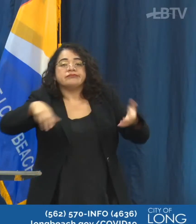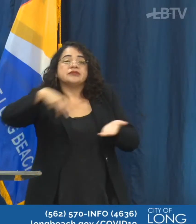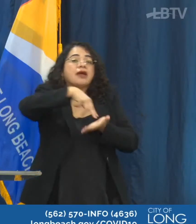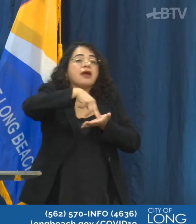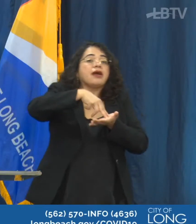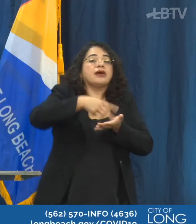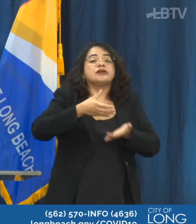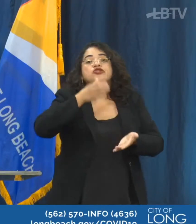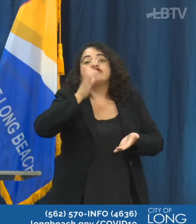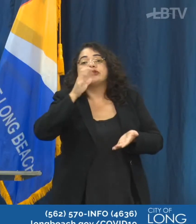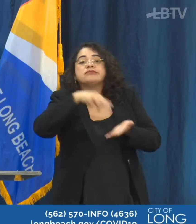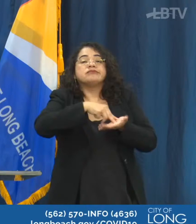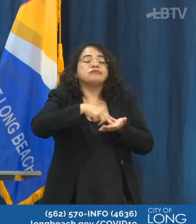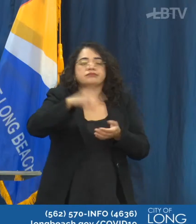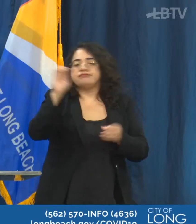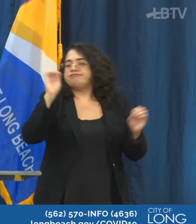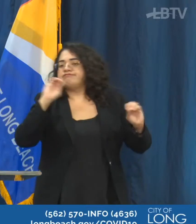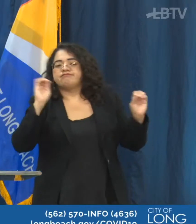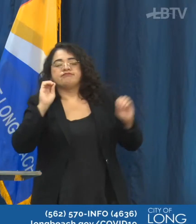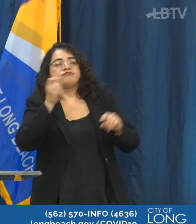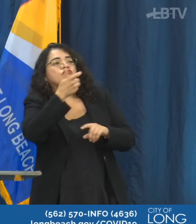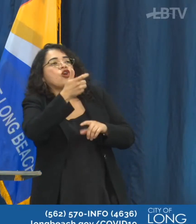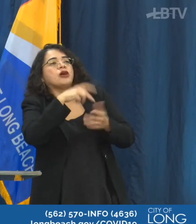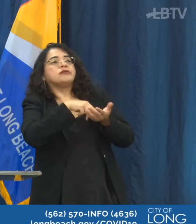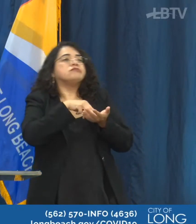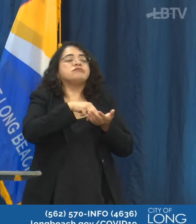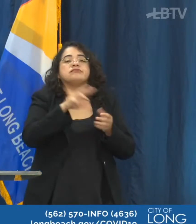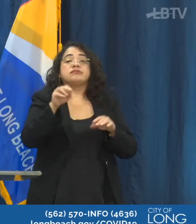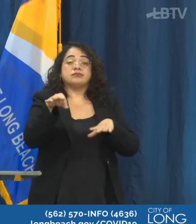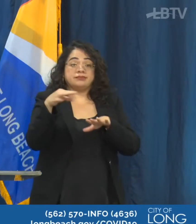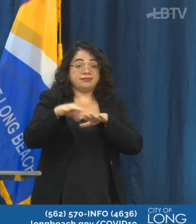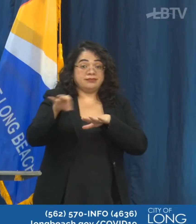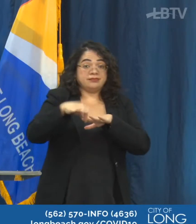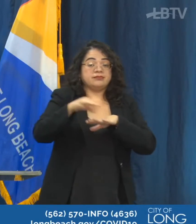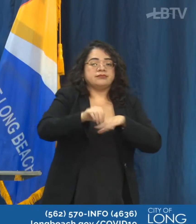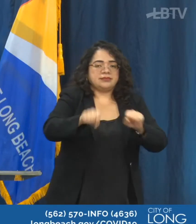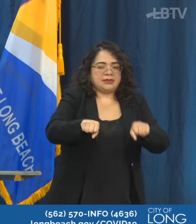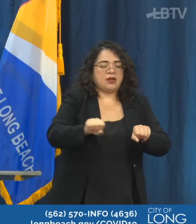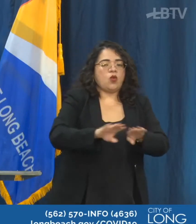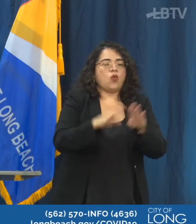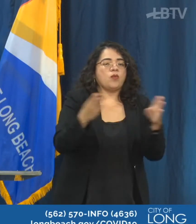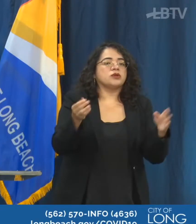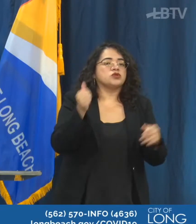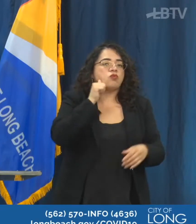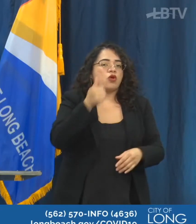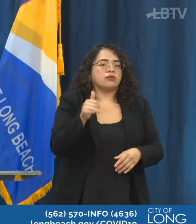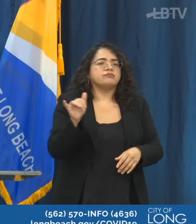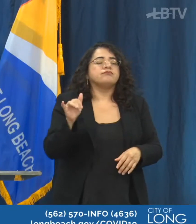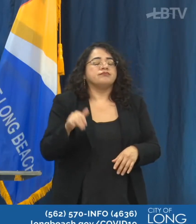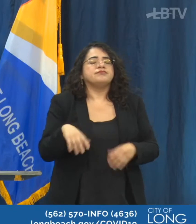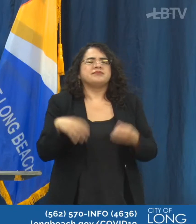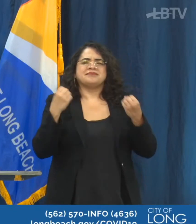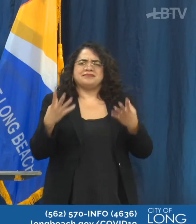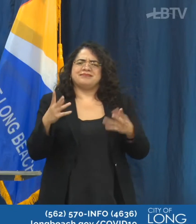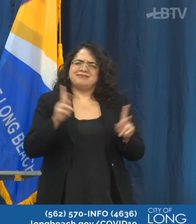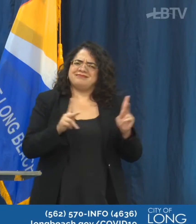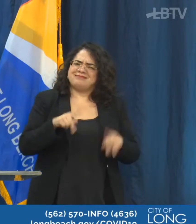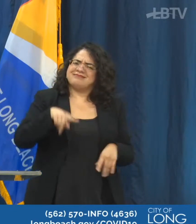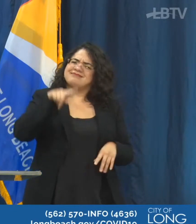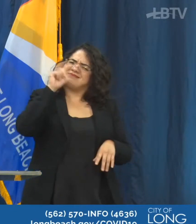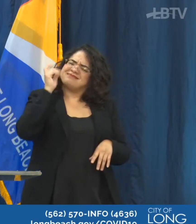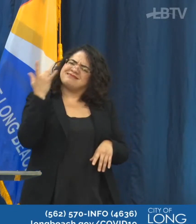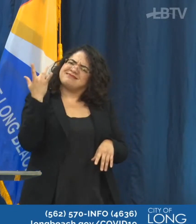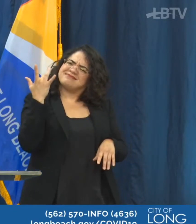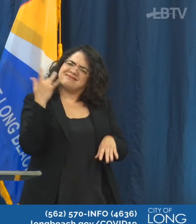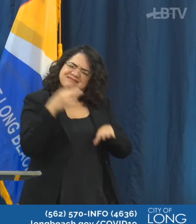participate. Also nail salons, but not other personal care services will be opening tomorrow. A lot of people wonder about that, you know, why that would